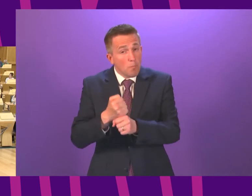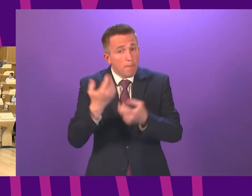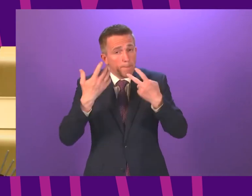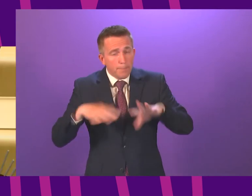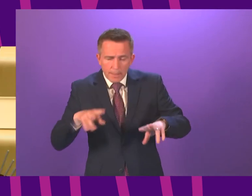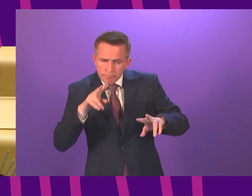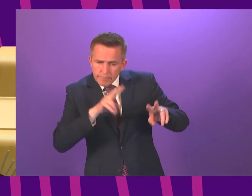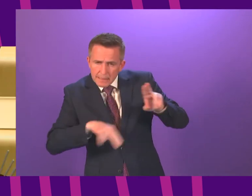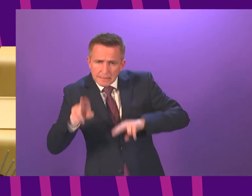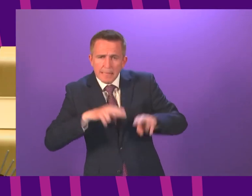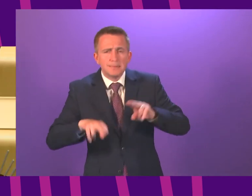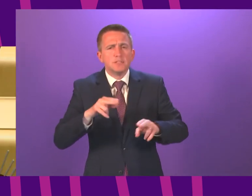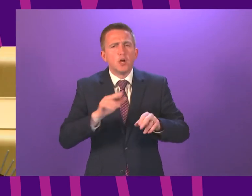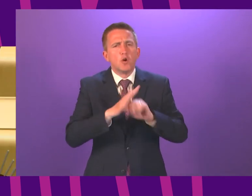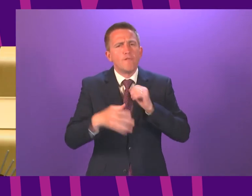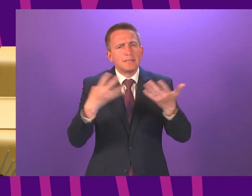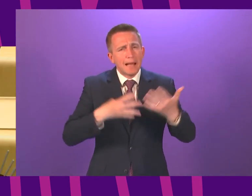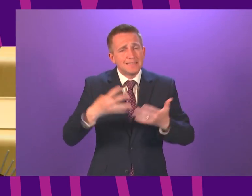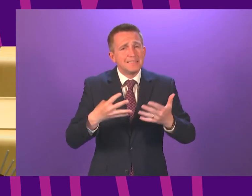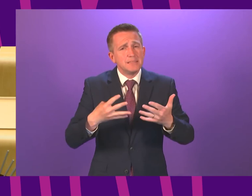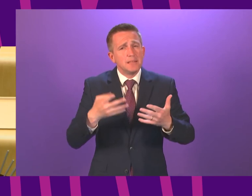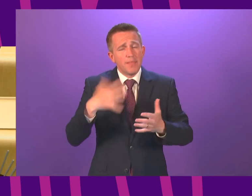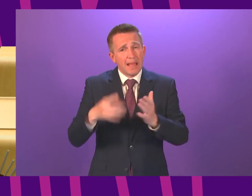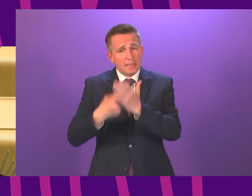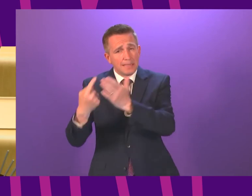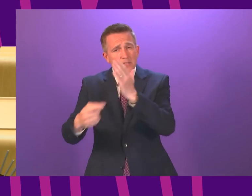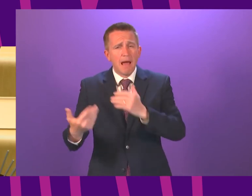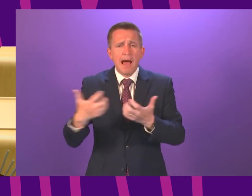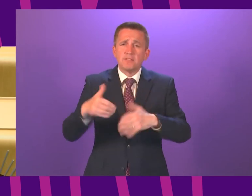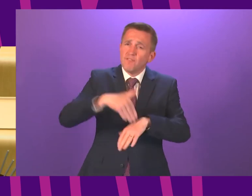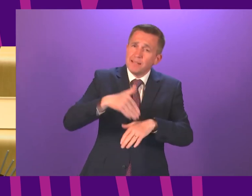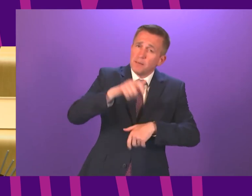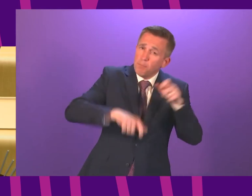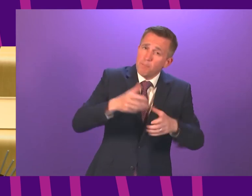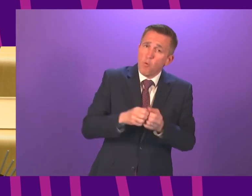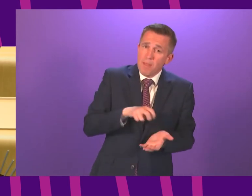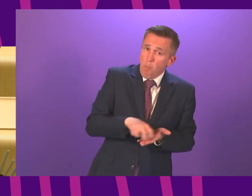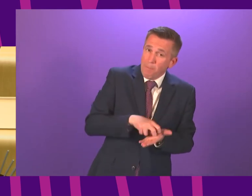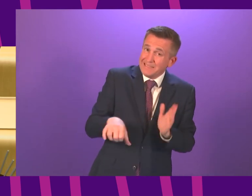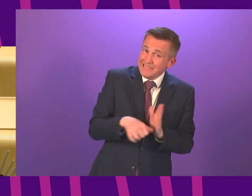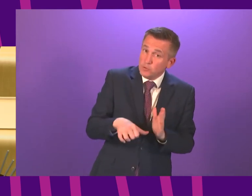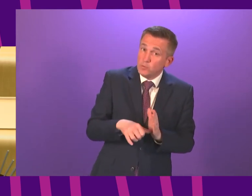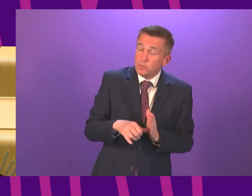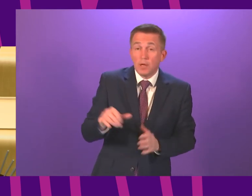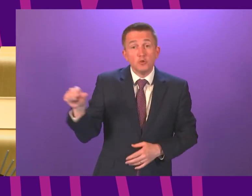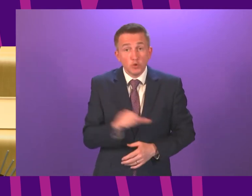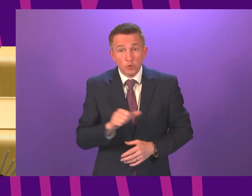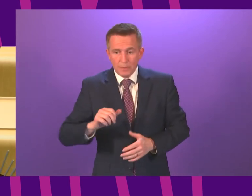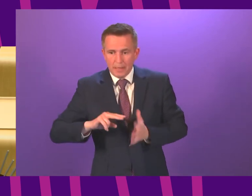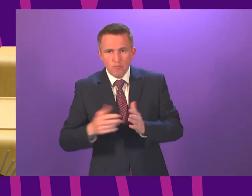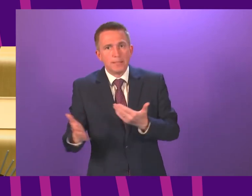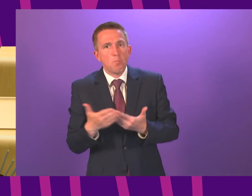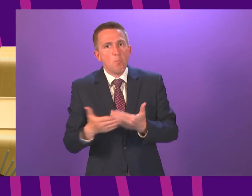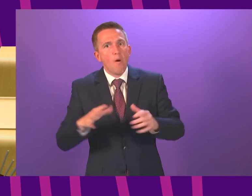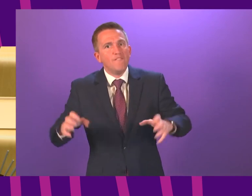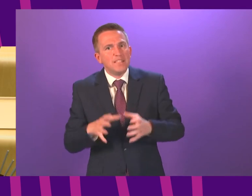Covid-19 and the resultant isolation has had on those with mobility issues and whether more physiotherapy services are needed particularly for